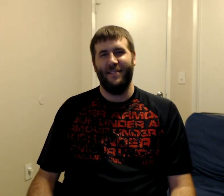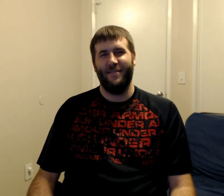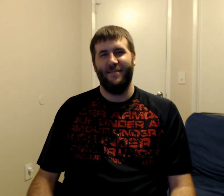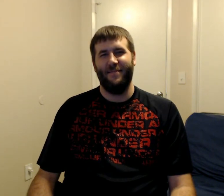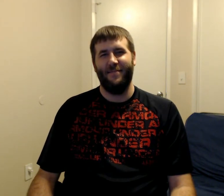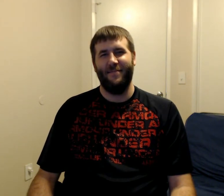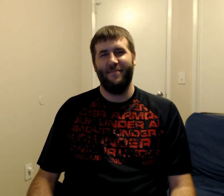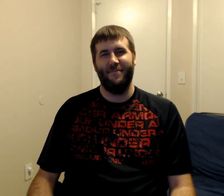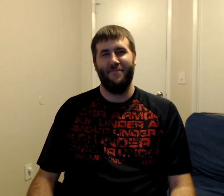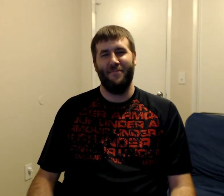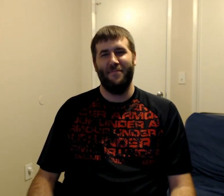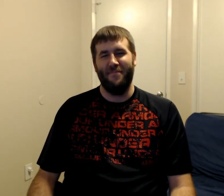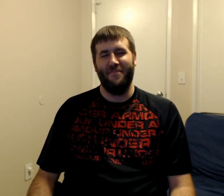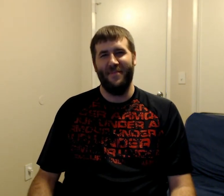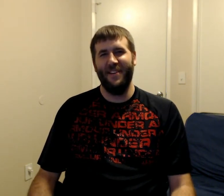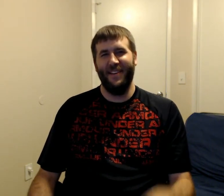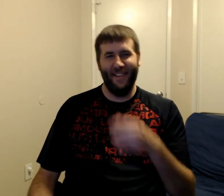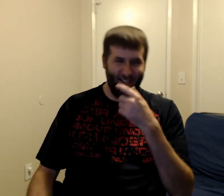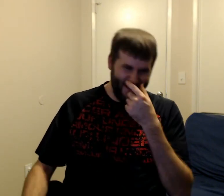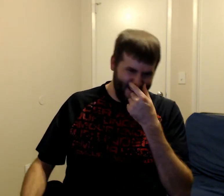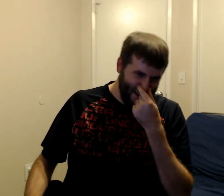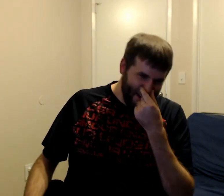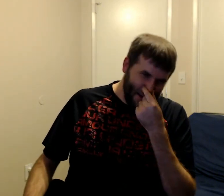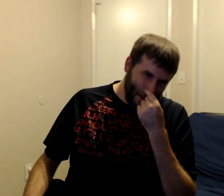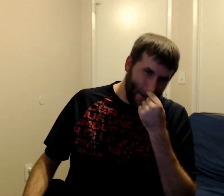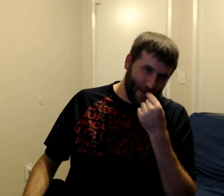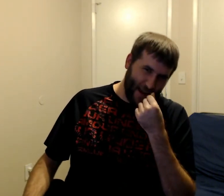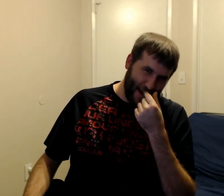The final deletion is upon us. Come with us.